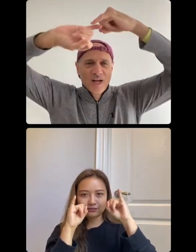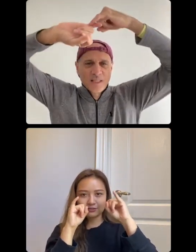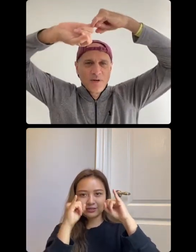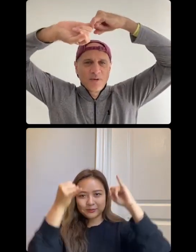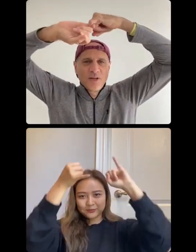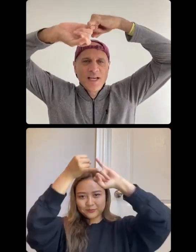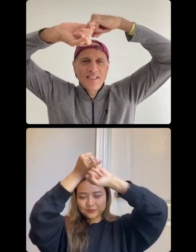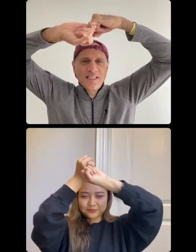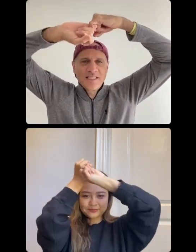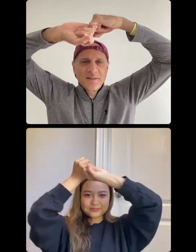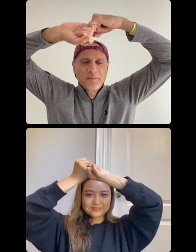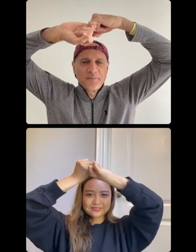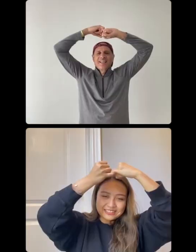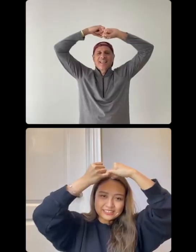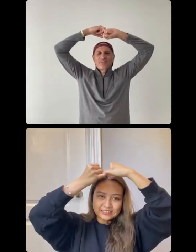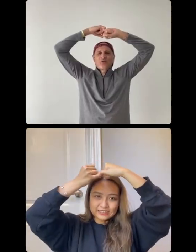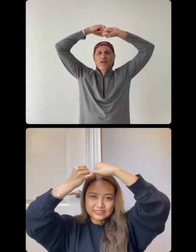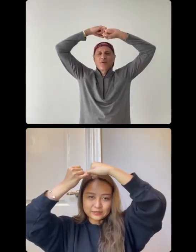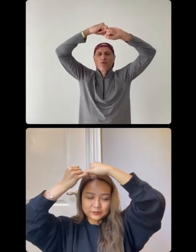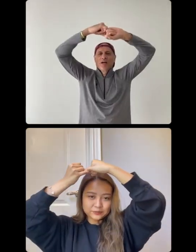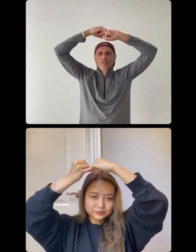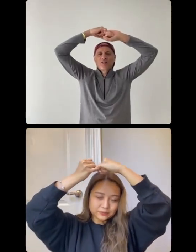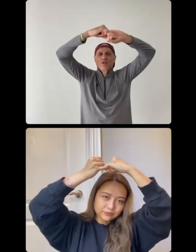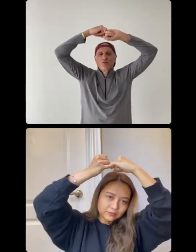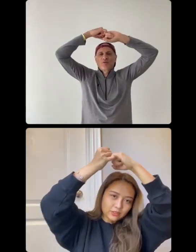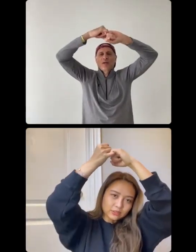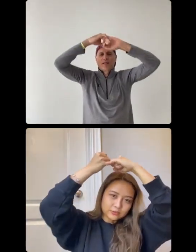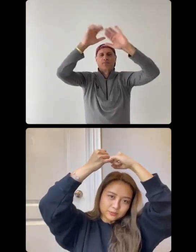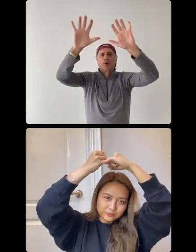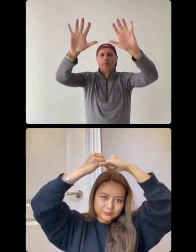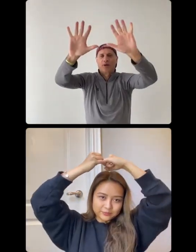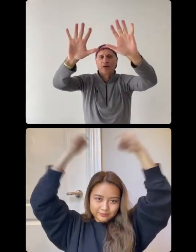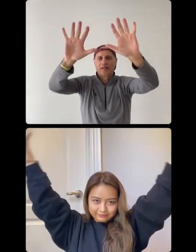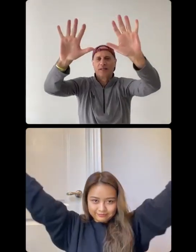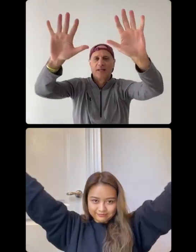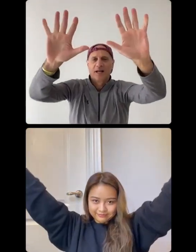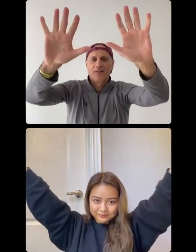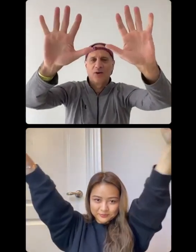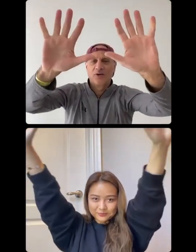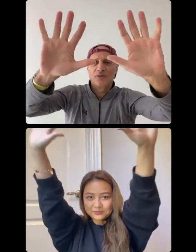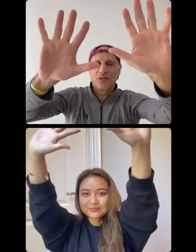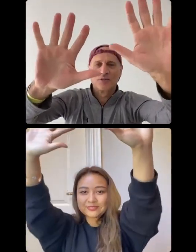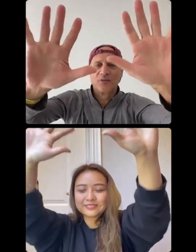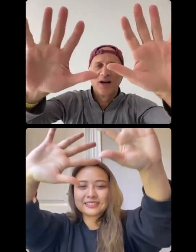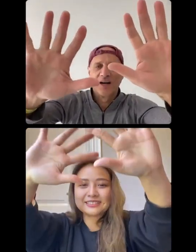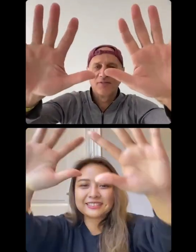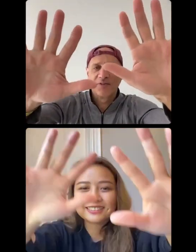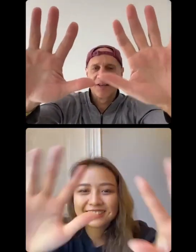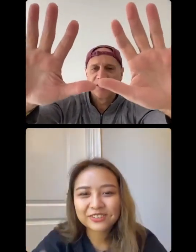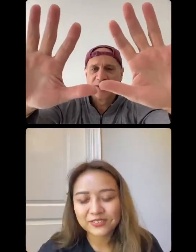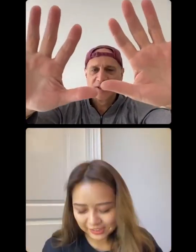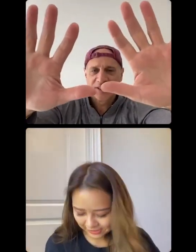it over your heads. Captain three. One, two, three. And pull them apart. And those are your five fingers.